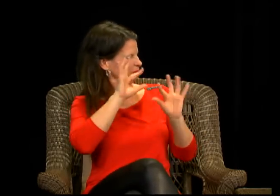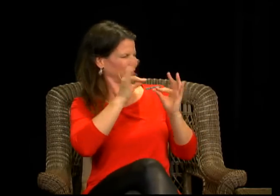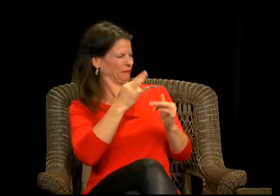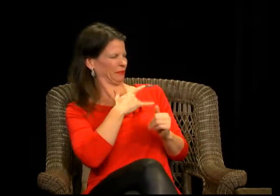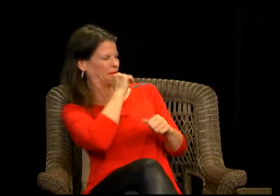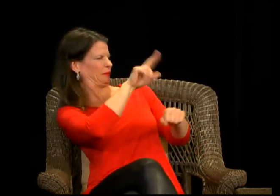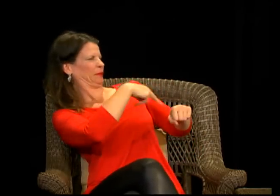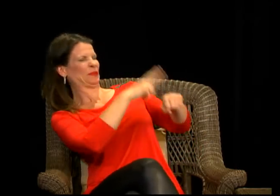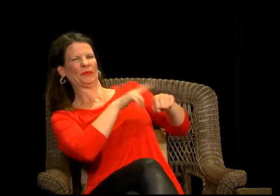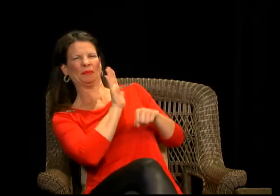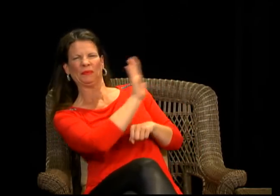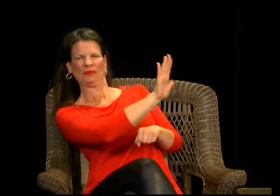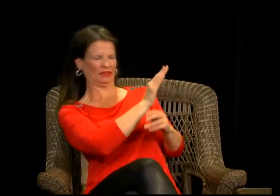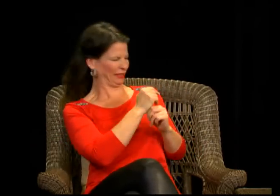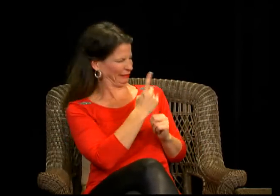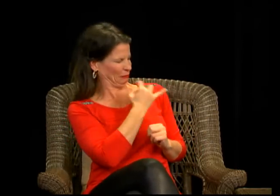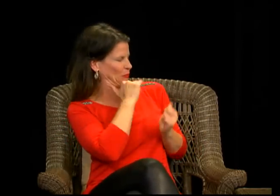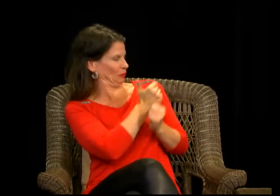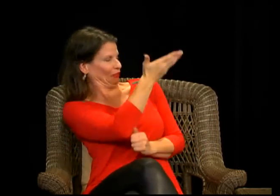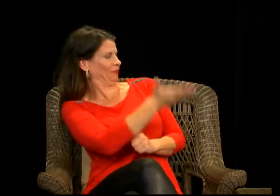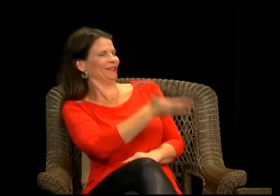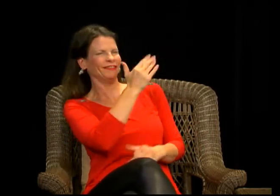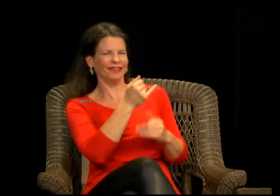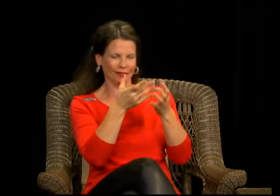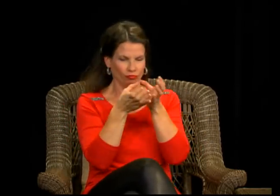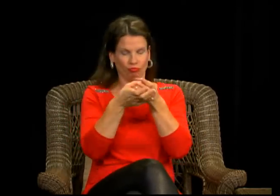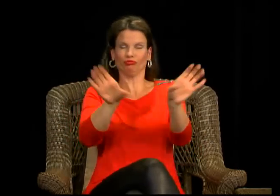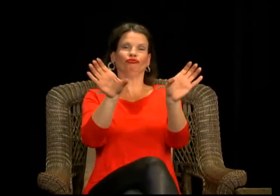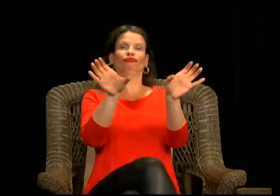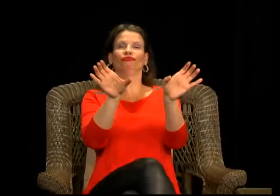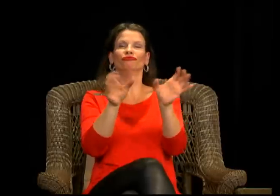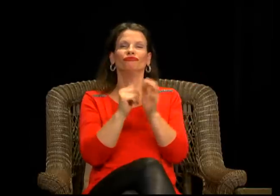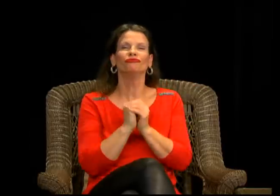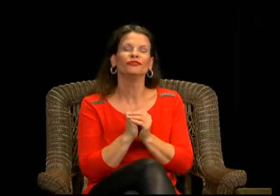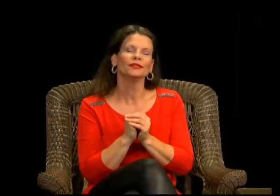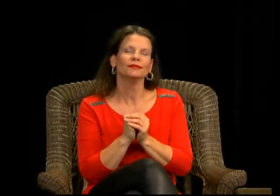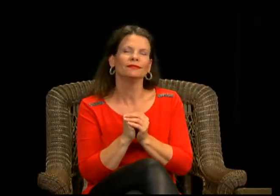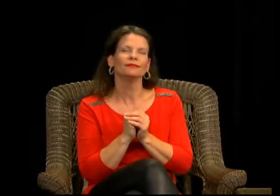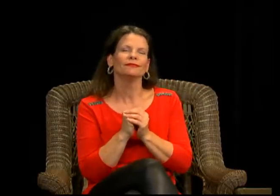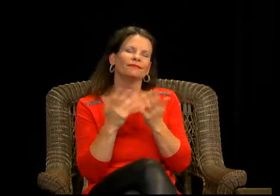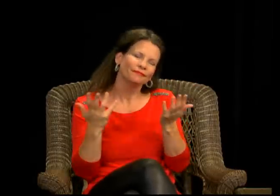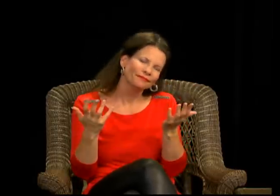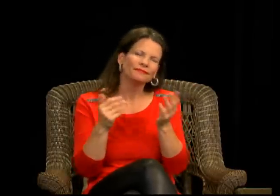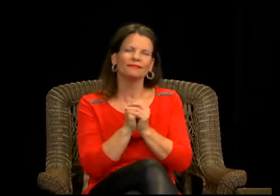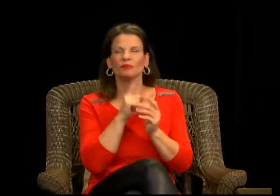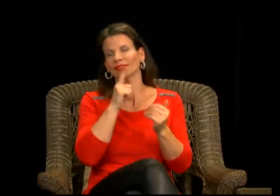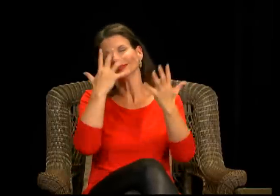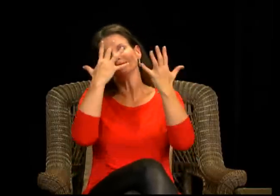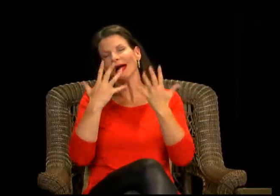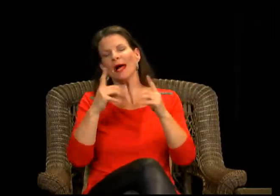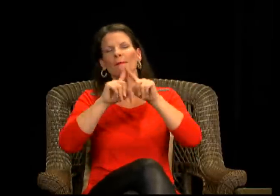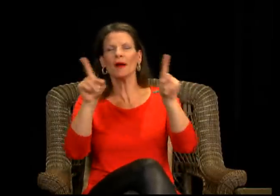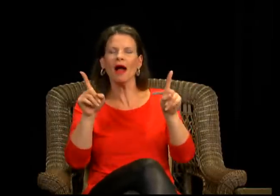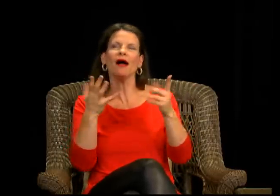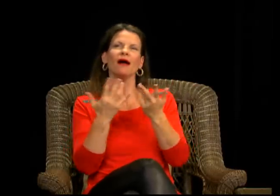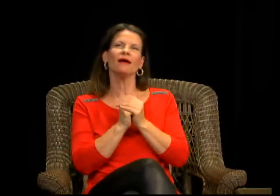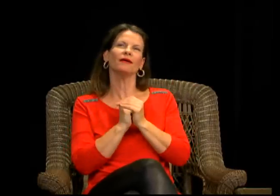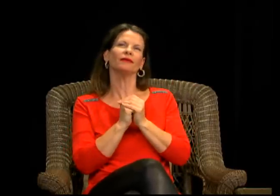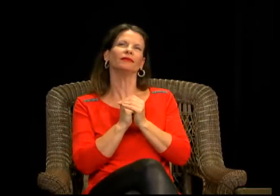conflicted sometimes because they socialize, they, they spend their lives in the deaf world, but then they're, they're hearing. So it's a little bit sad,